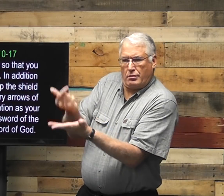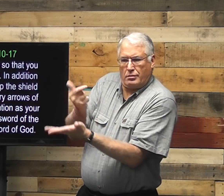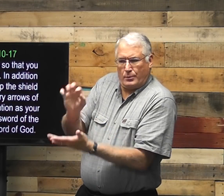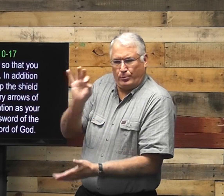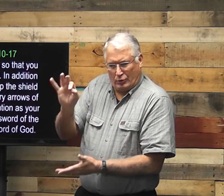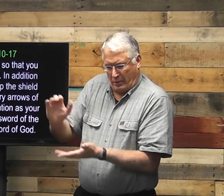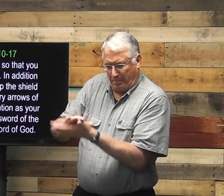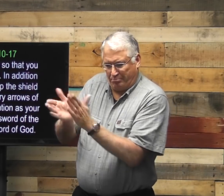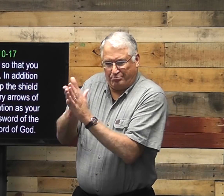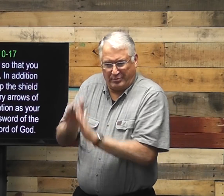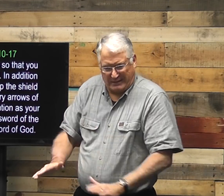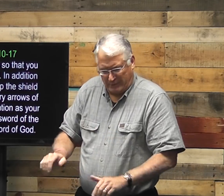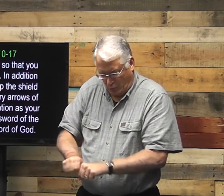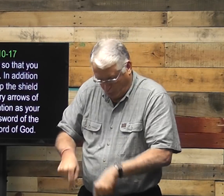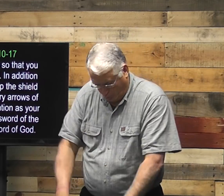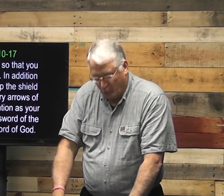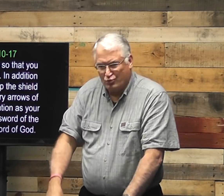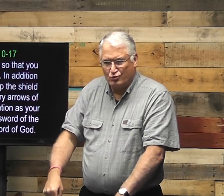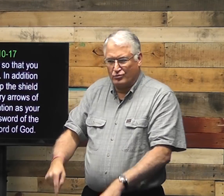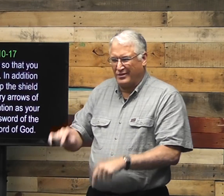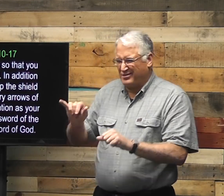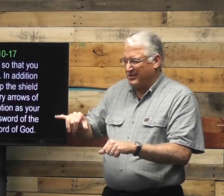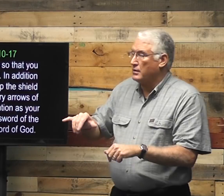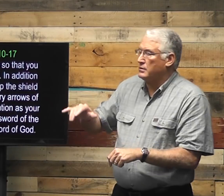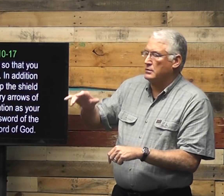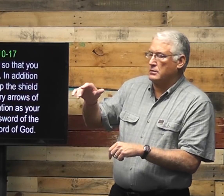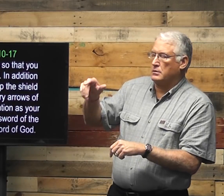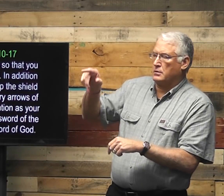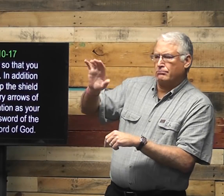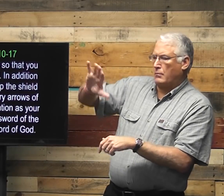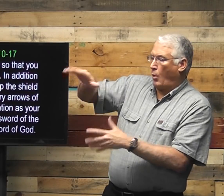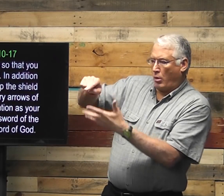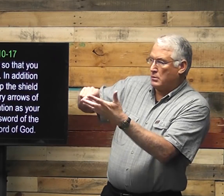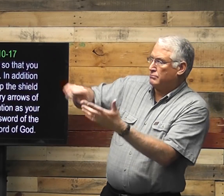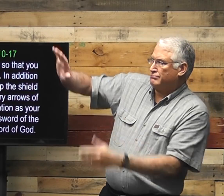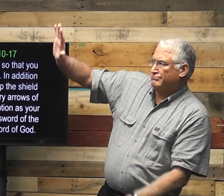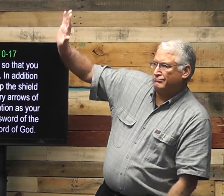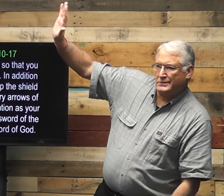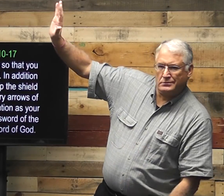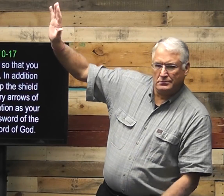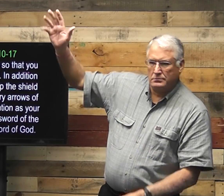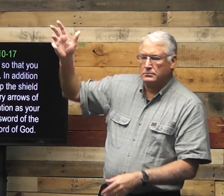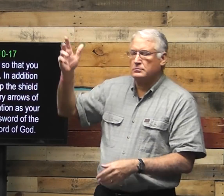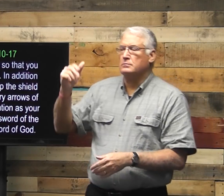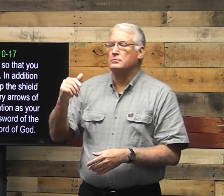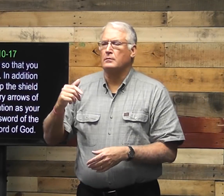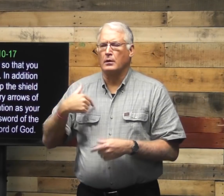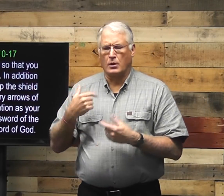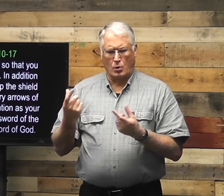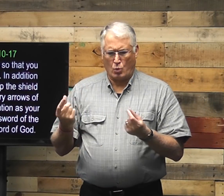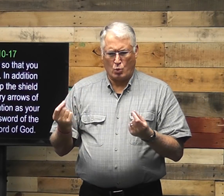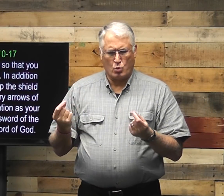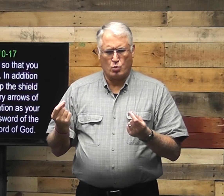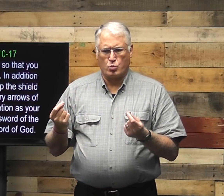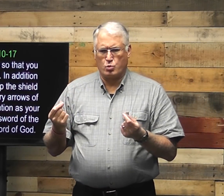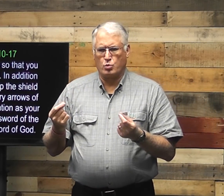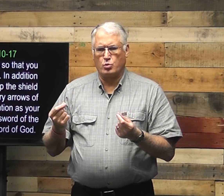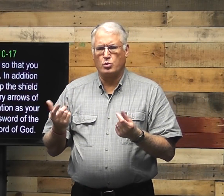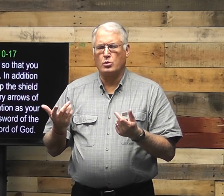gives us peace through the gospel. Those are our shoes to spread it. All these things are his. So what do